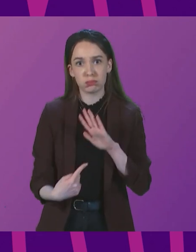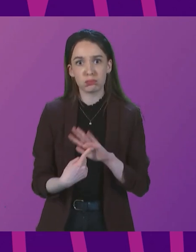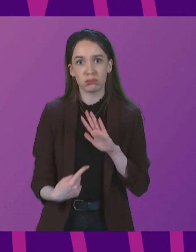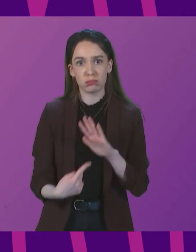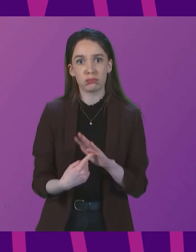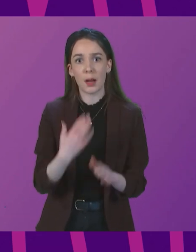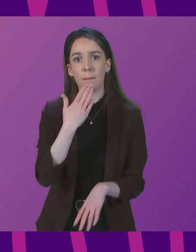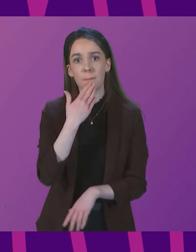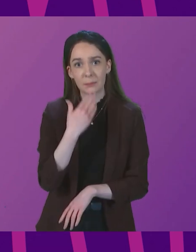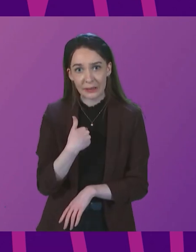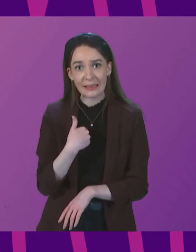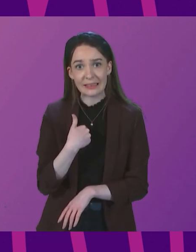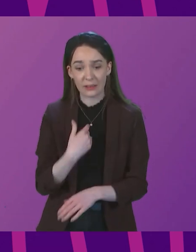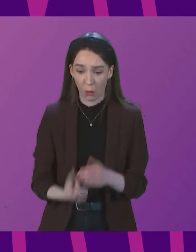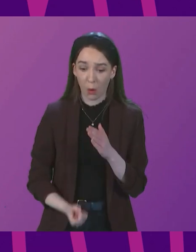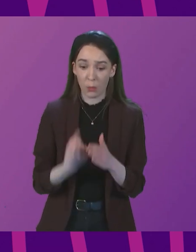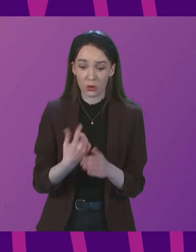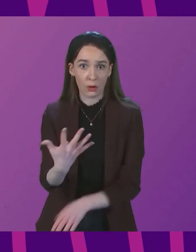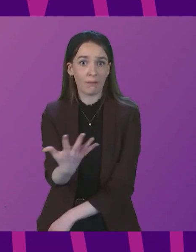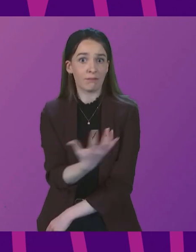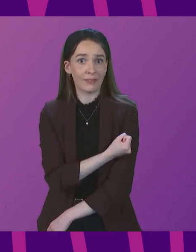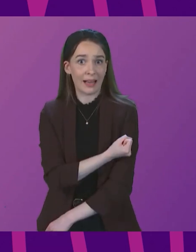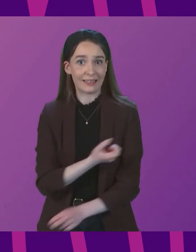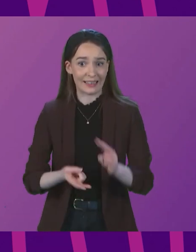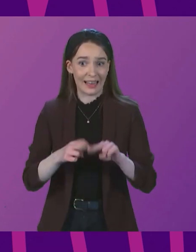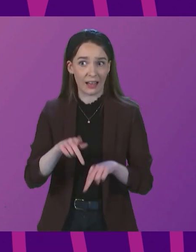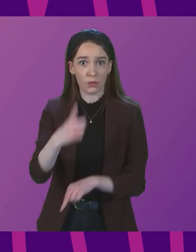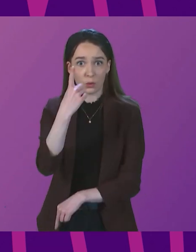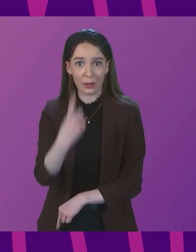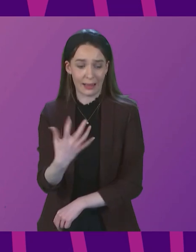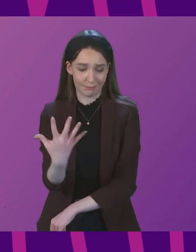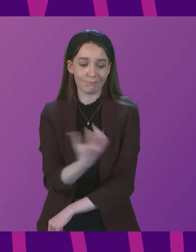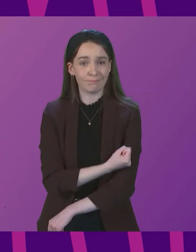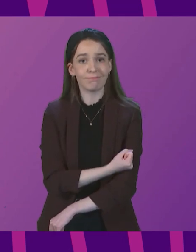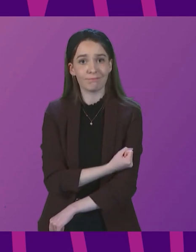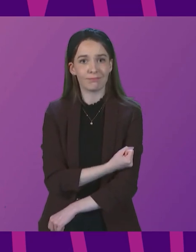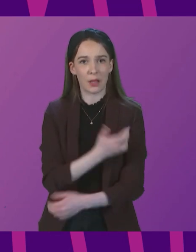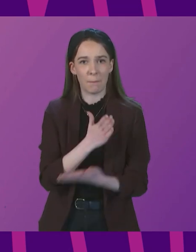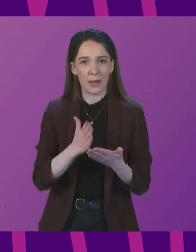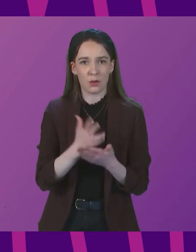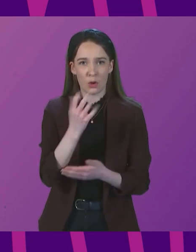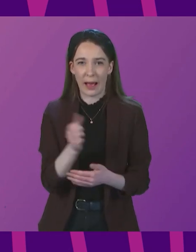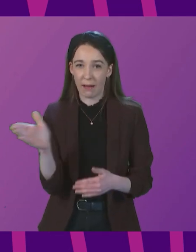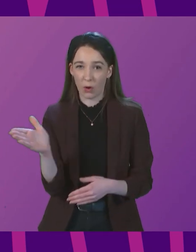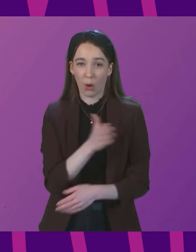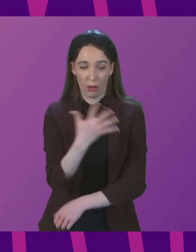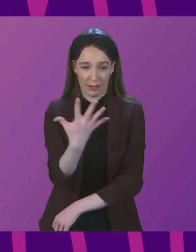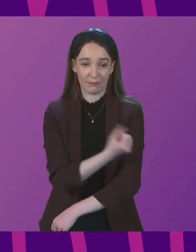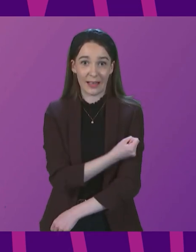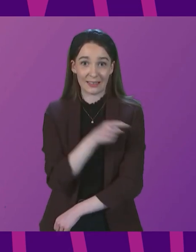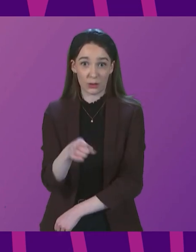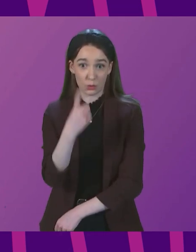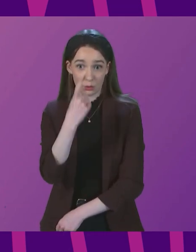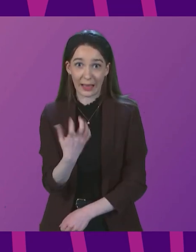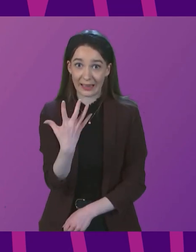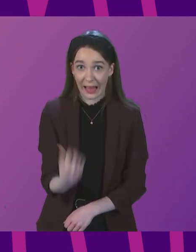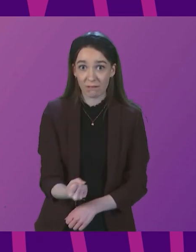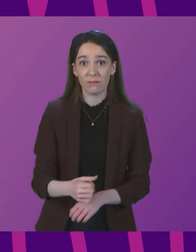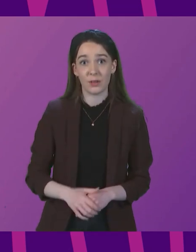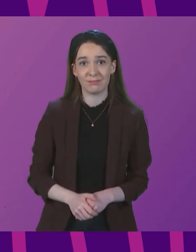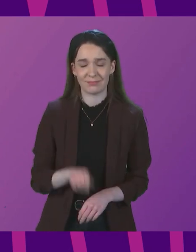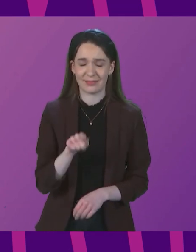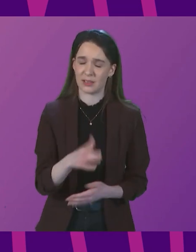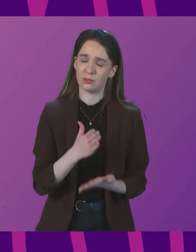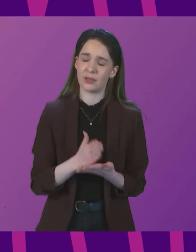take the opportunity to get vaccinated as soon as you are able, and make sure you get all doses of the vaccine that you are eligible for. This